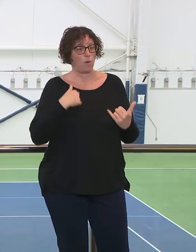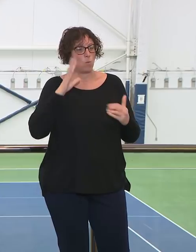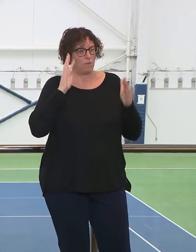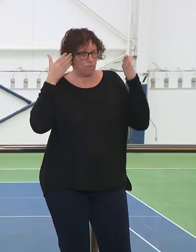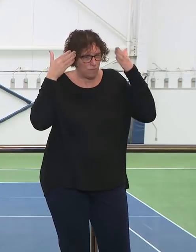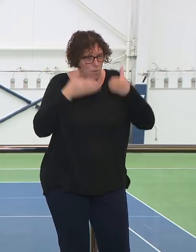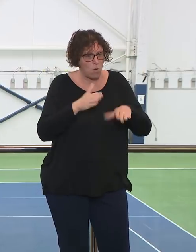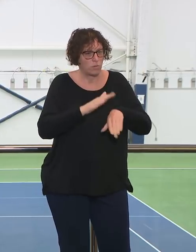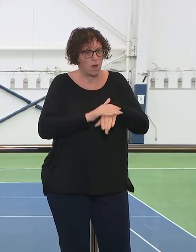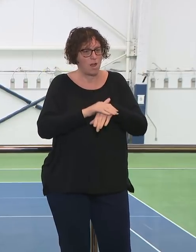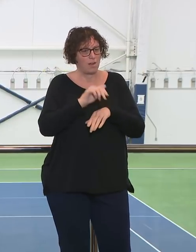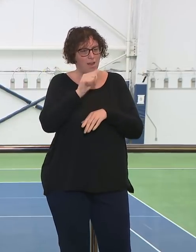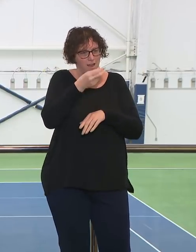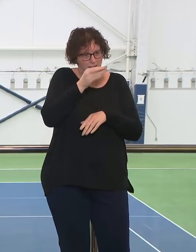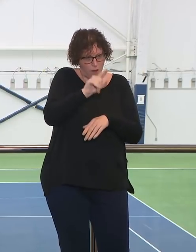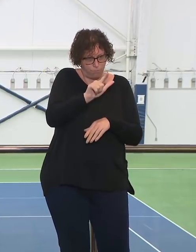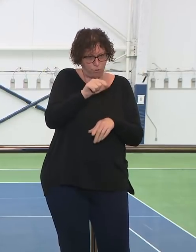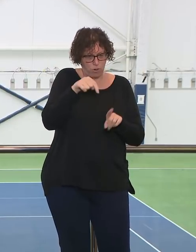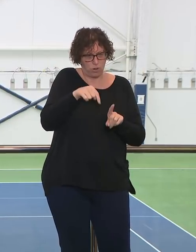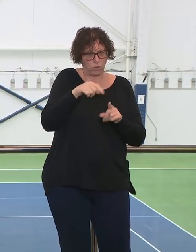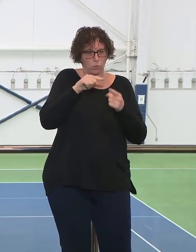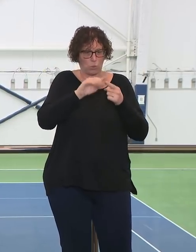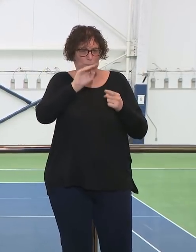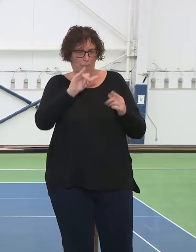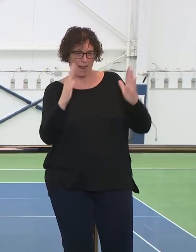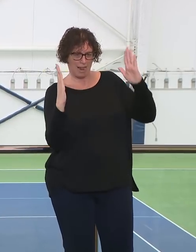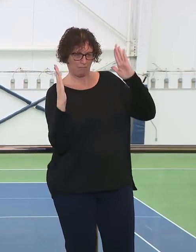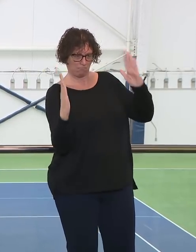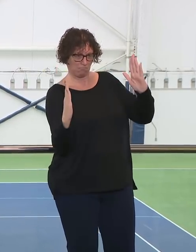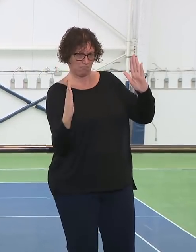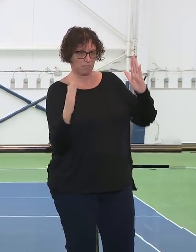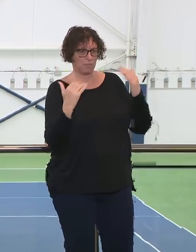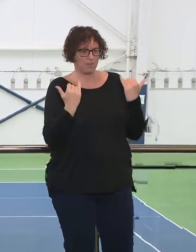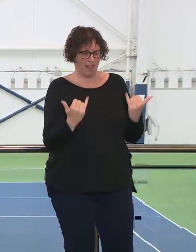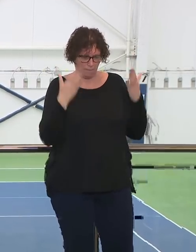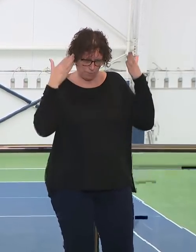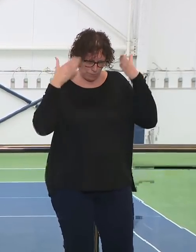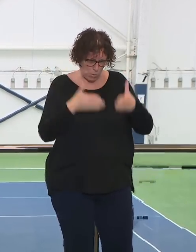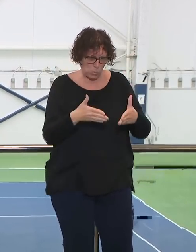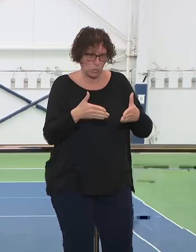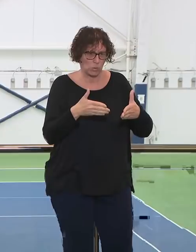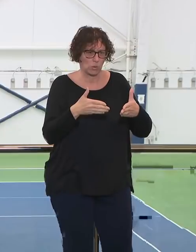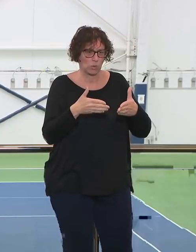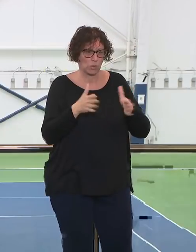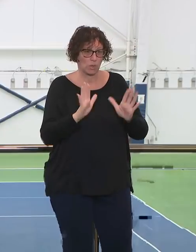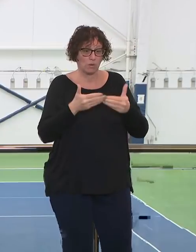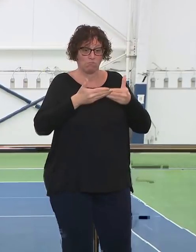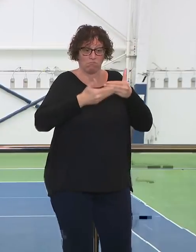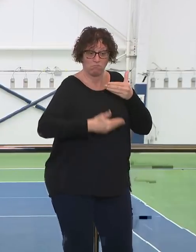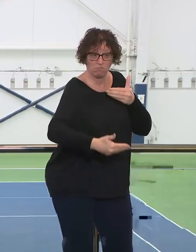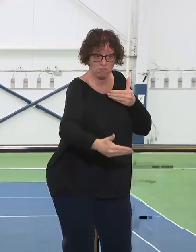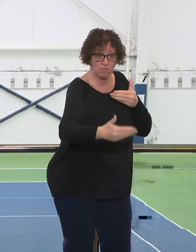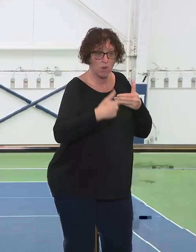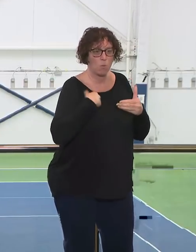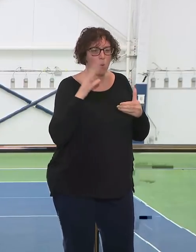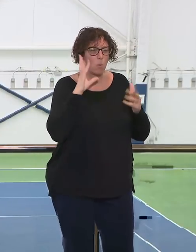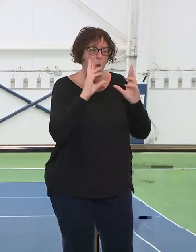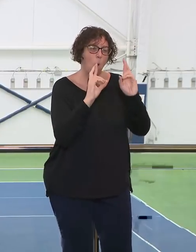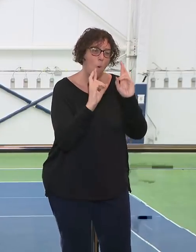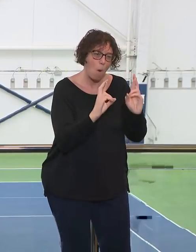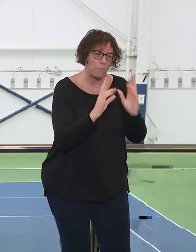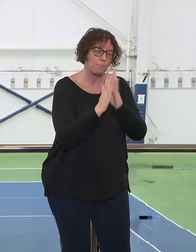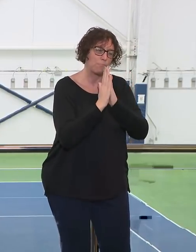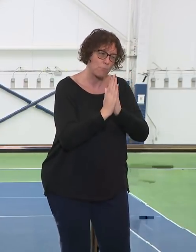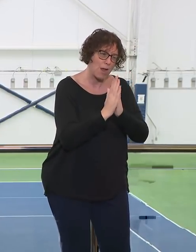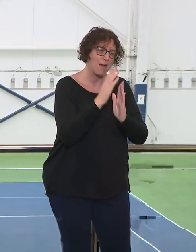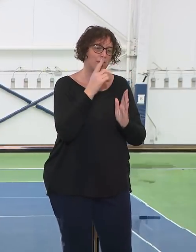think thereafter, we pray that we start to come out of this, but it won't be instant. You know, it'll be going up the mountain